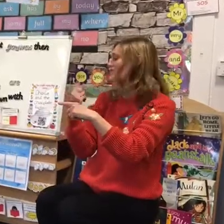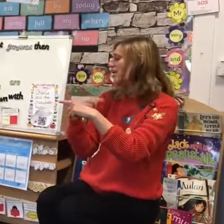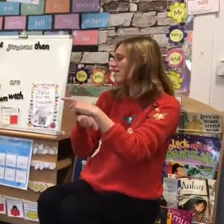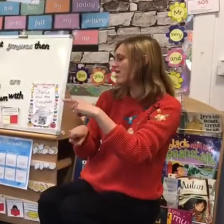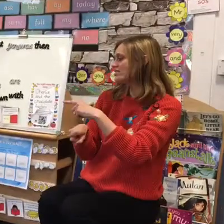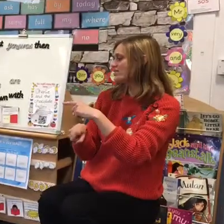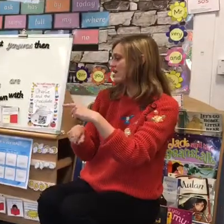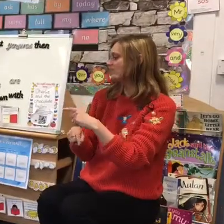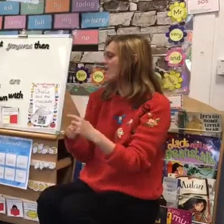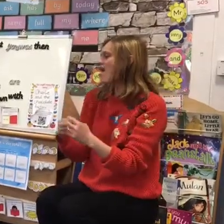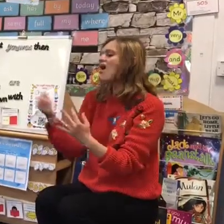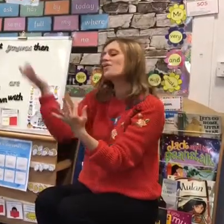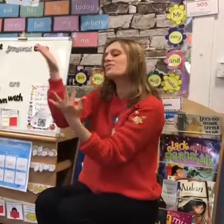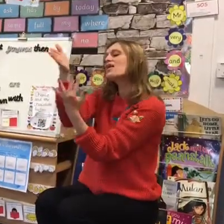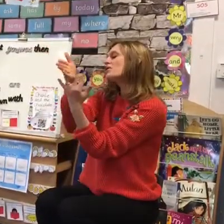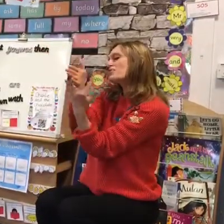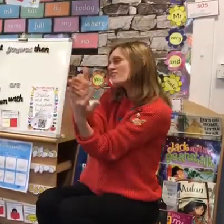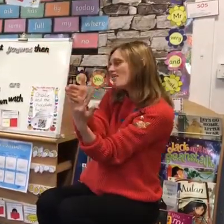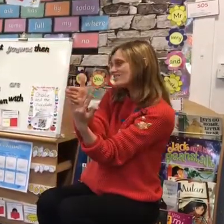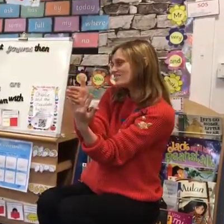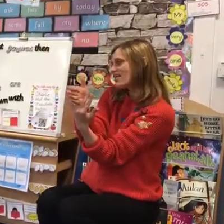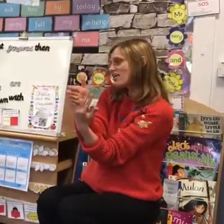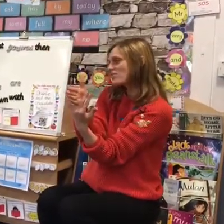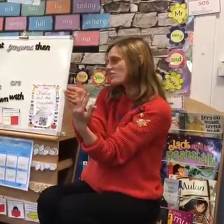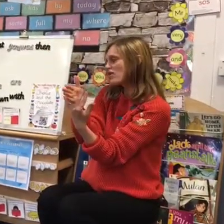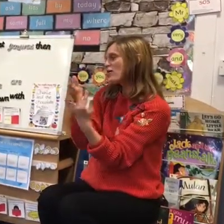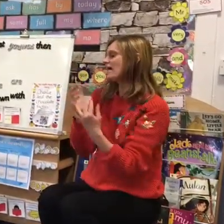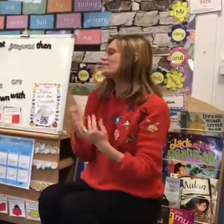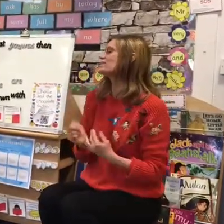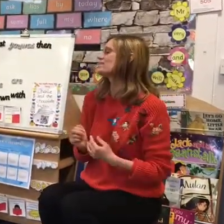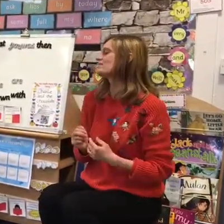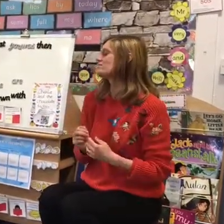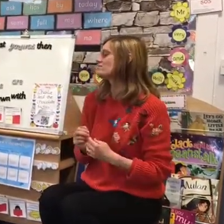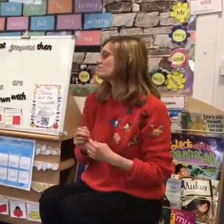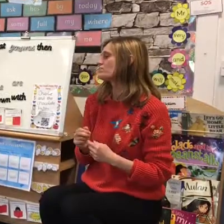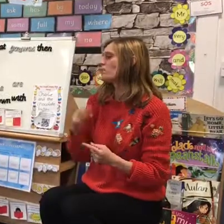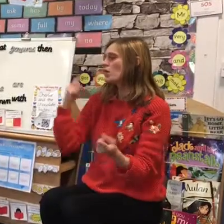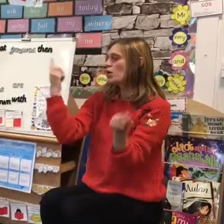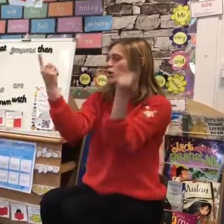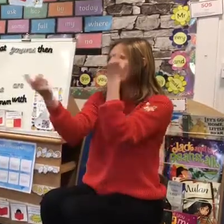We can't go under it. Oh no, we've got to go through it.